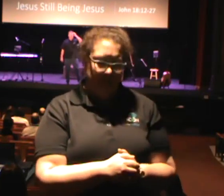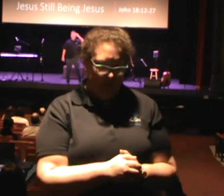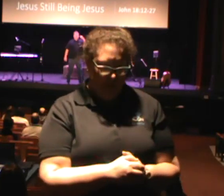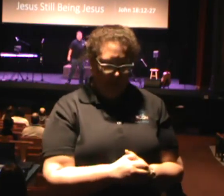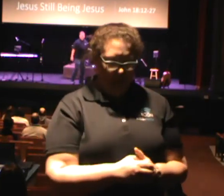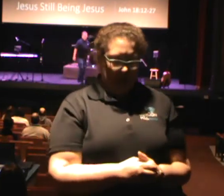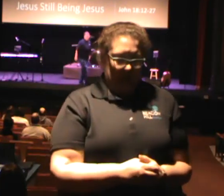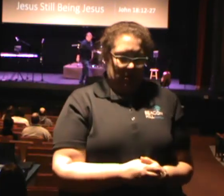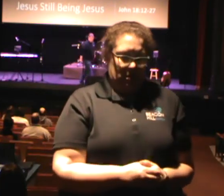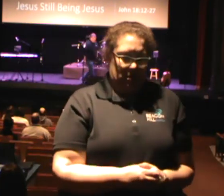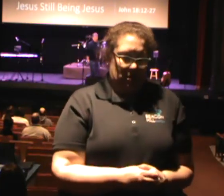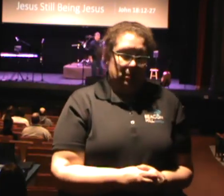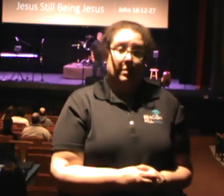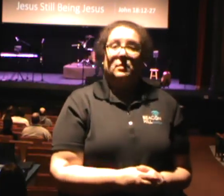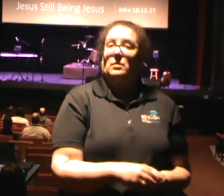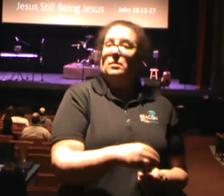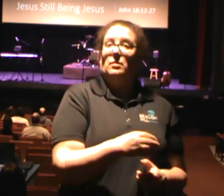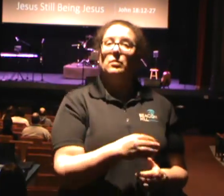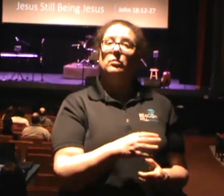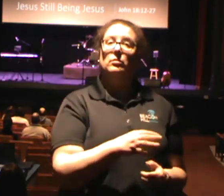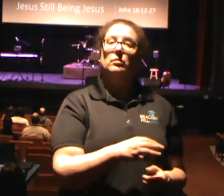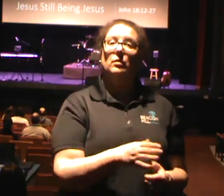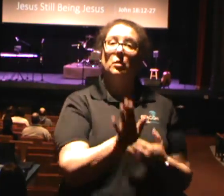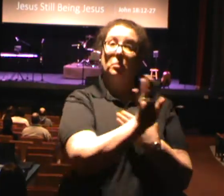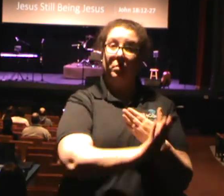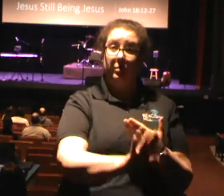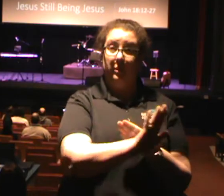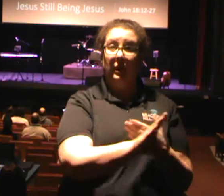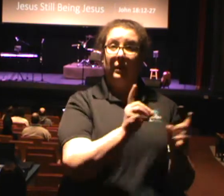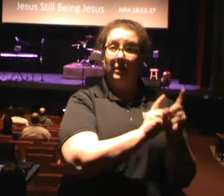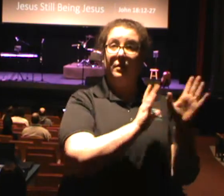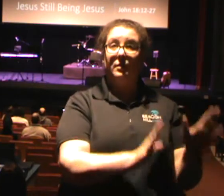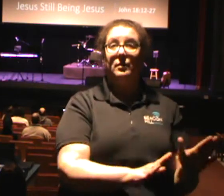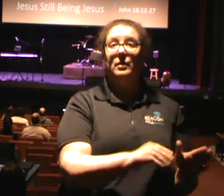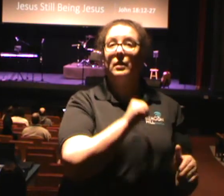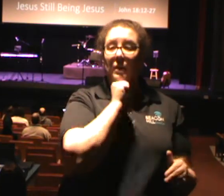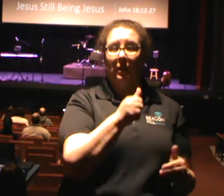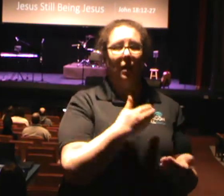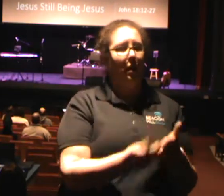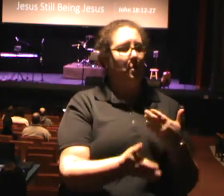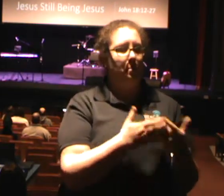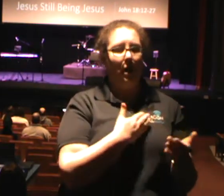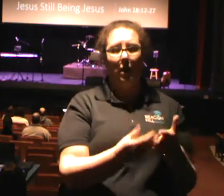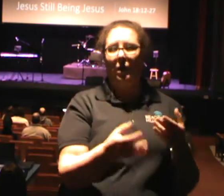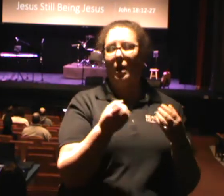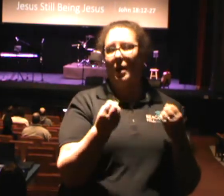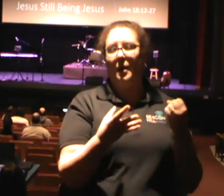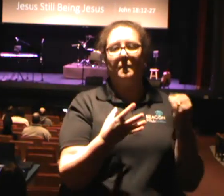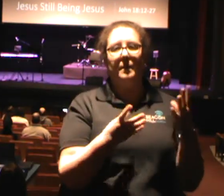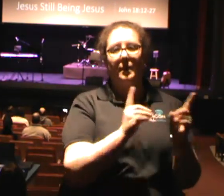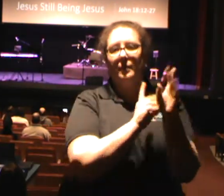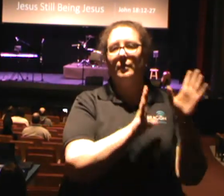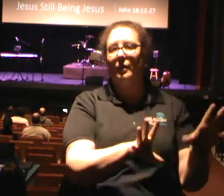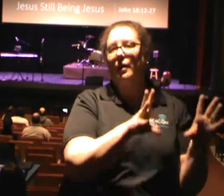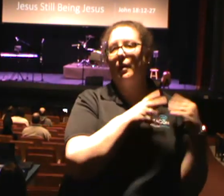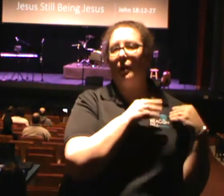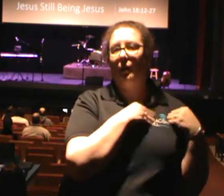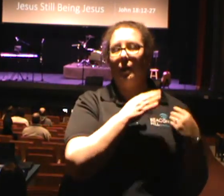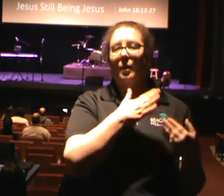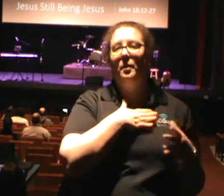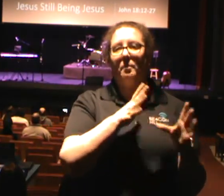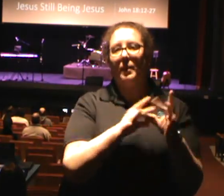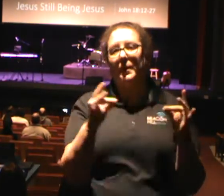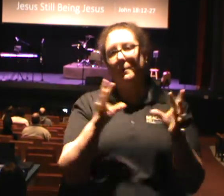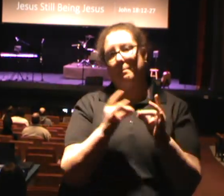said, look, it doesn't matter how many disciples I have. It doesn't matter what I taught them in private. You know why? Because my